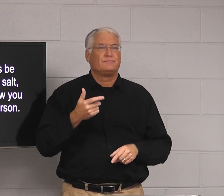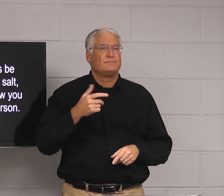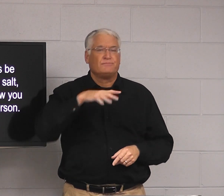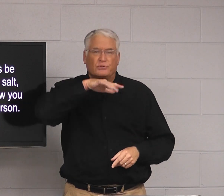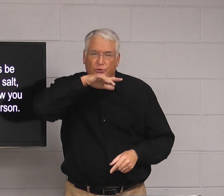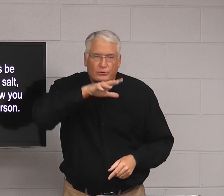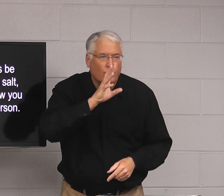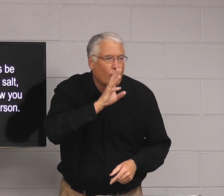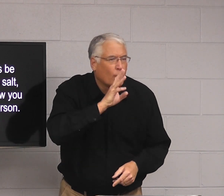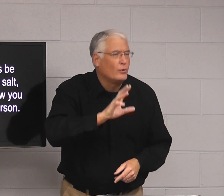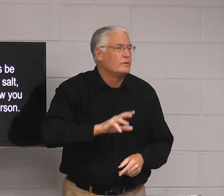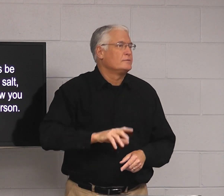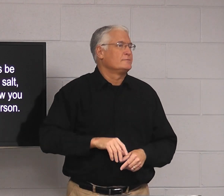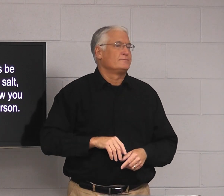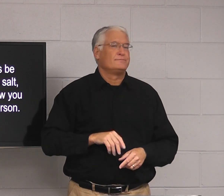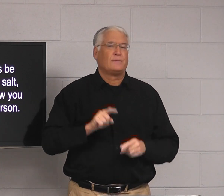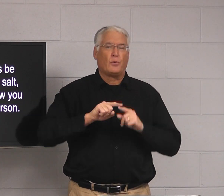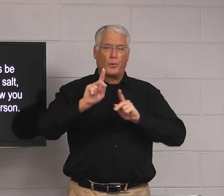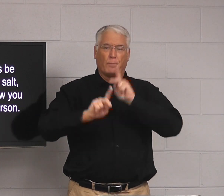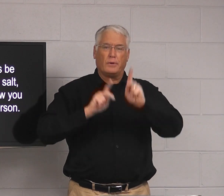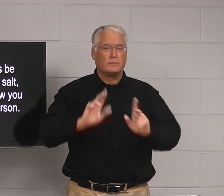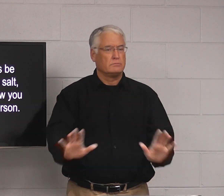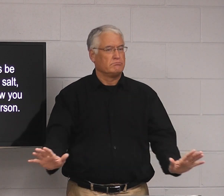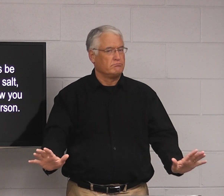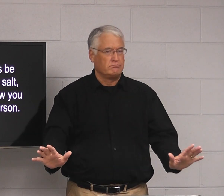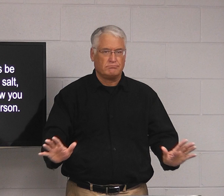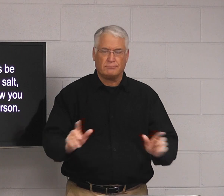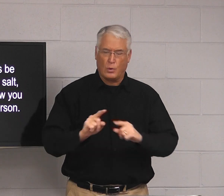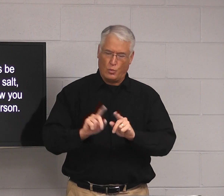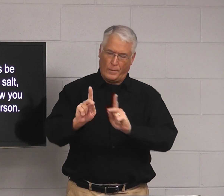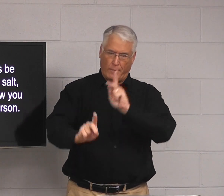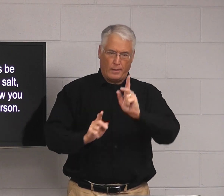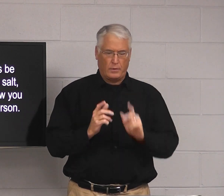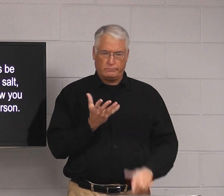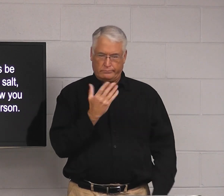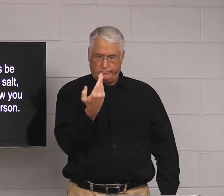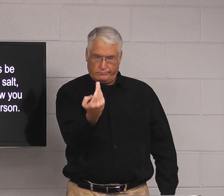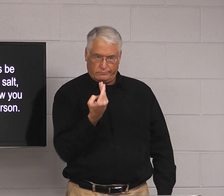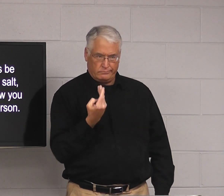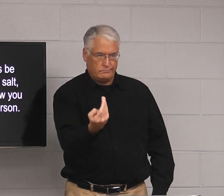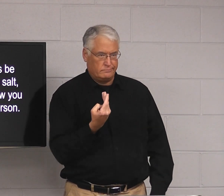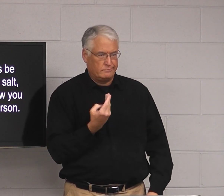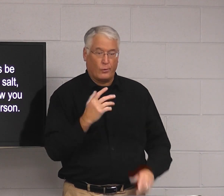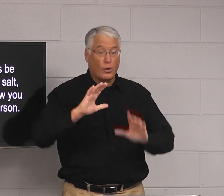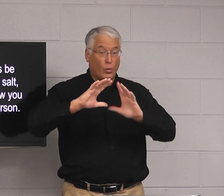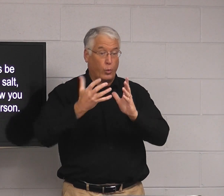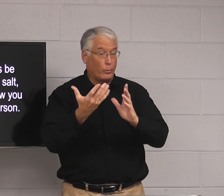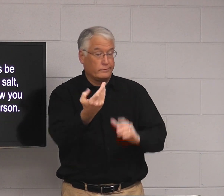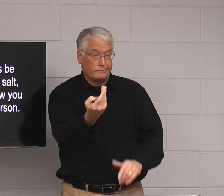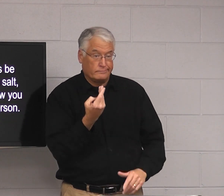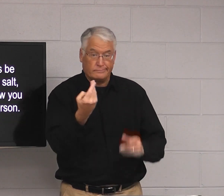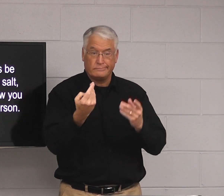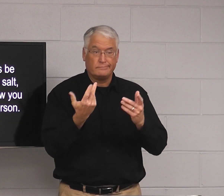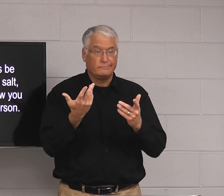words. Cursing. Filthy talk to other people. You don't want other people seeing that.